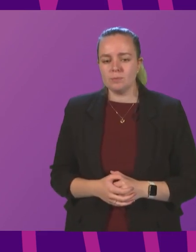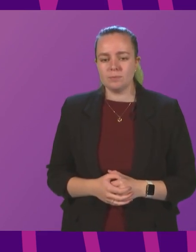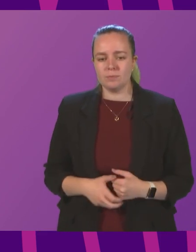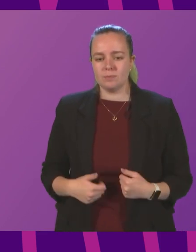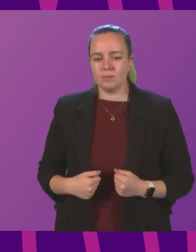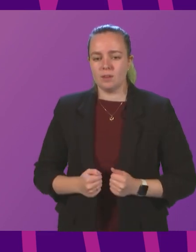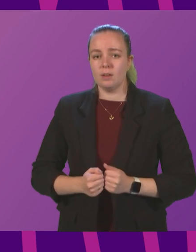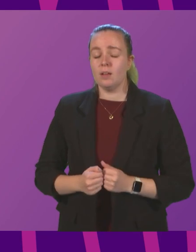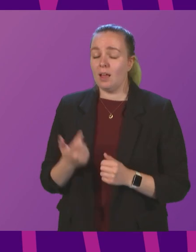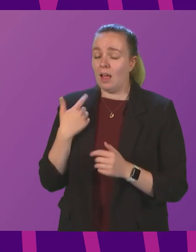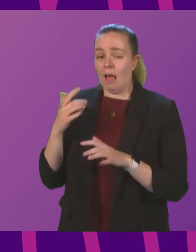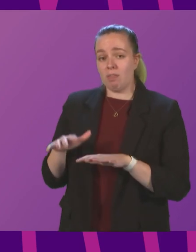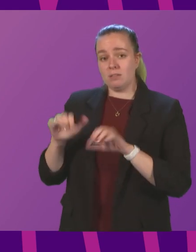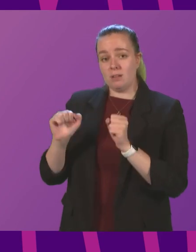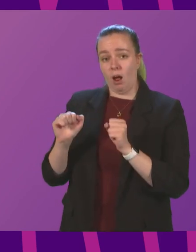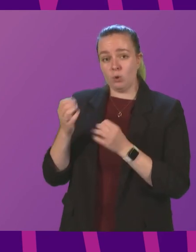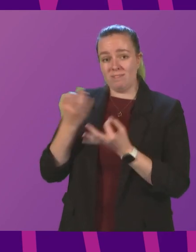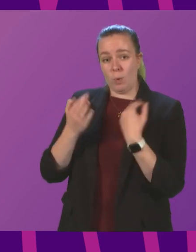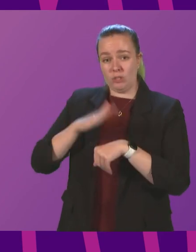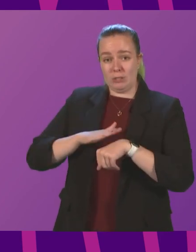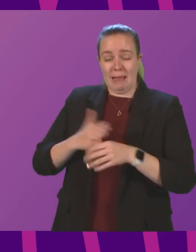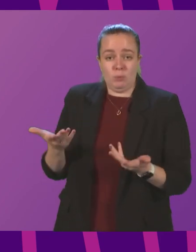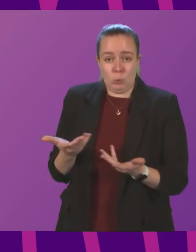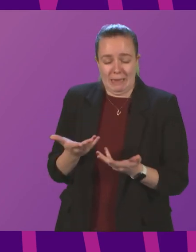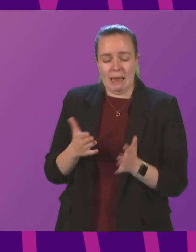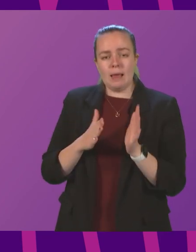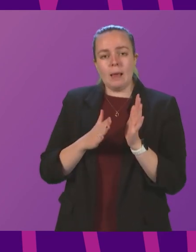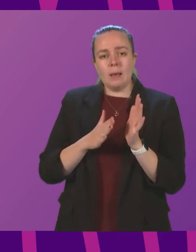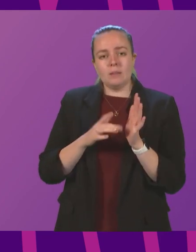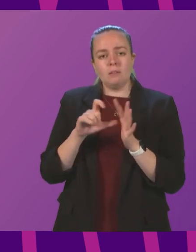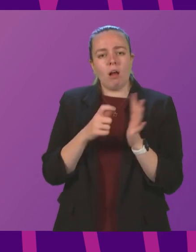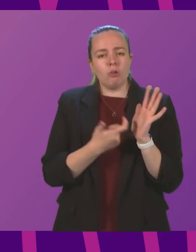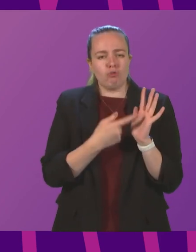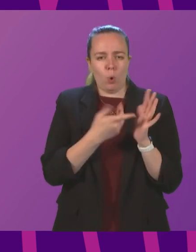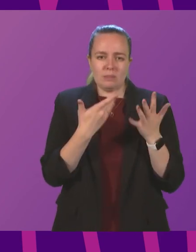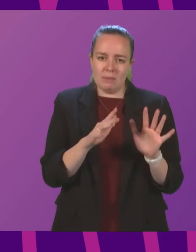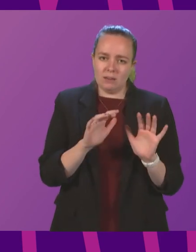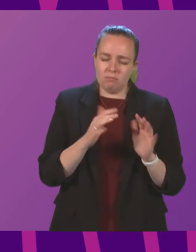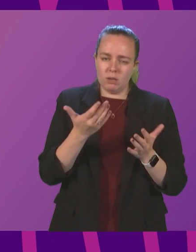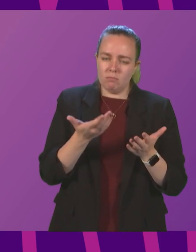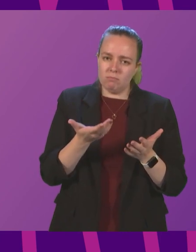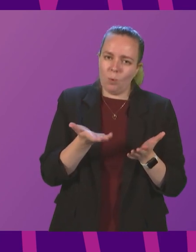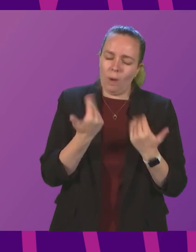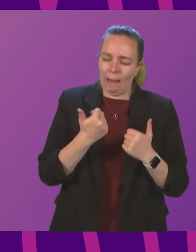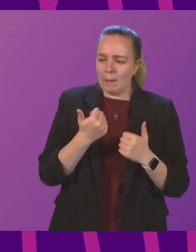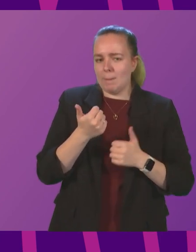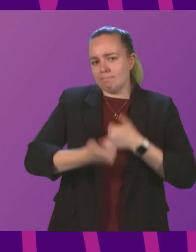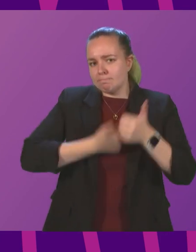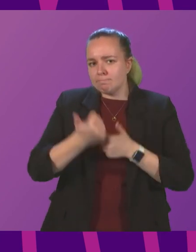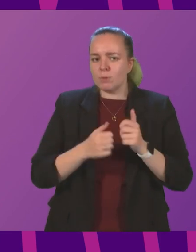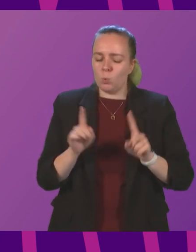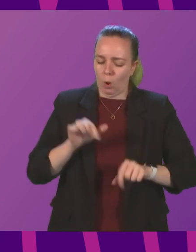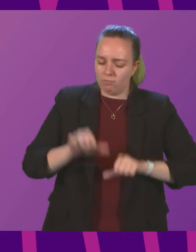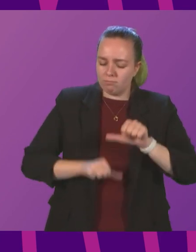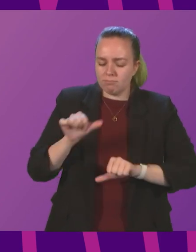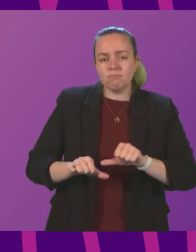At the start of question time today, Mr Ross gave a very warm welcome to the steps that have been taken